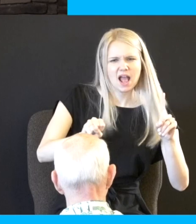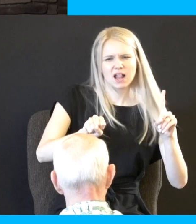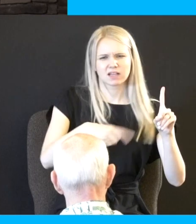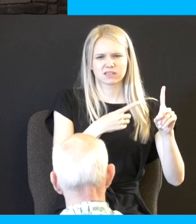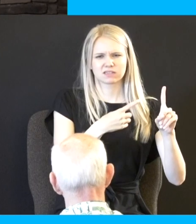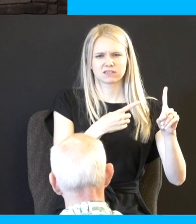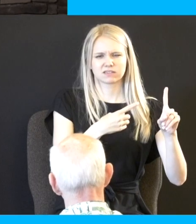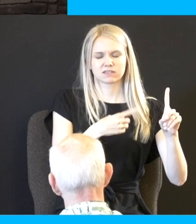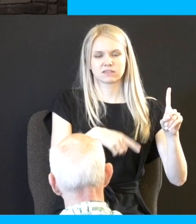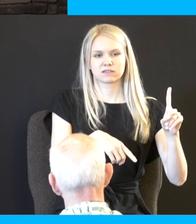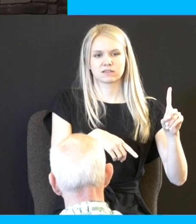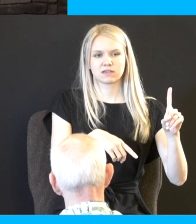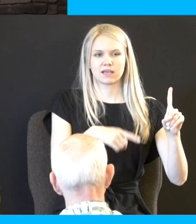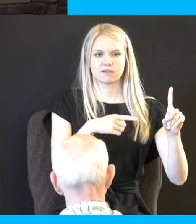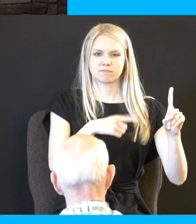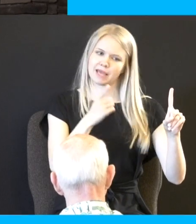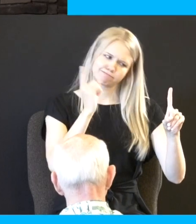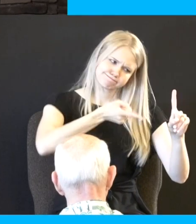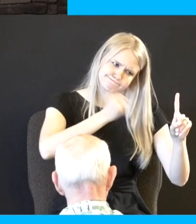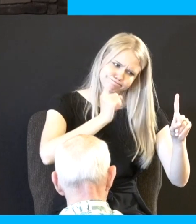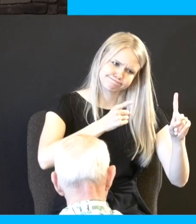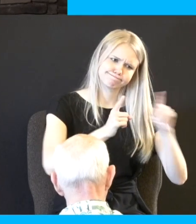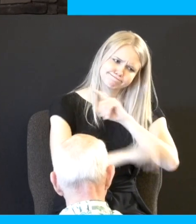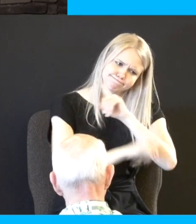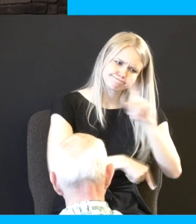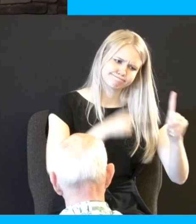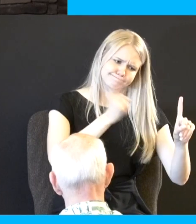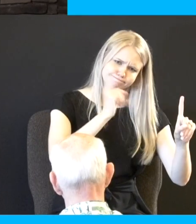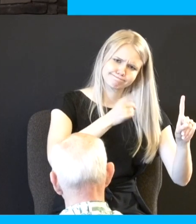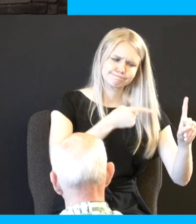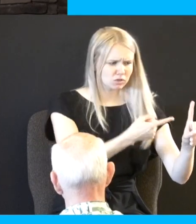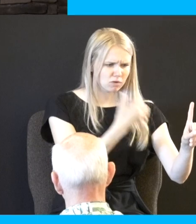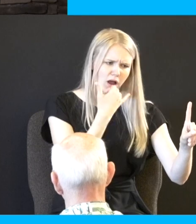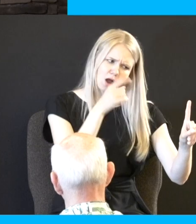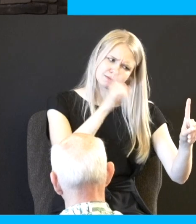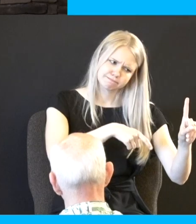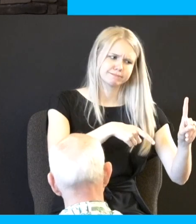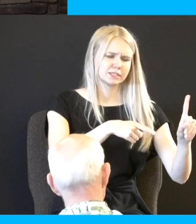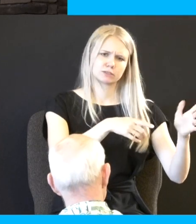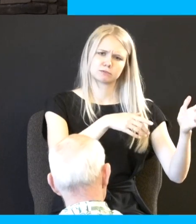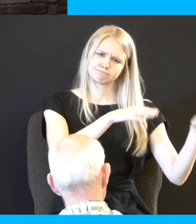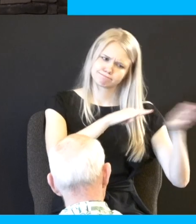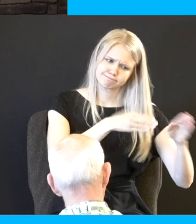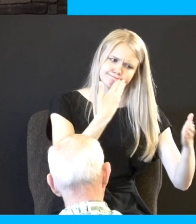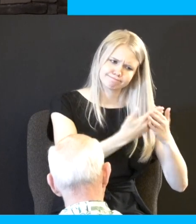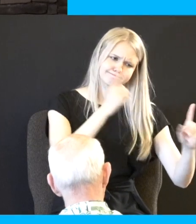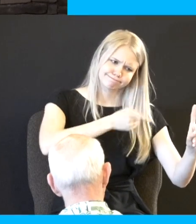when they have chastened him so they've done the deal here they've corrected him try to hold him accountable and all the other things that you know you should be doing his parents